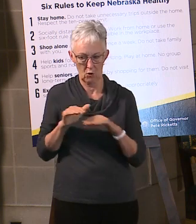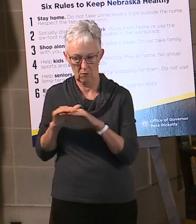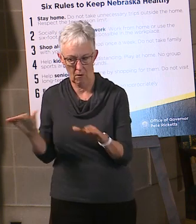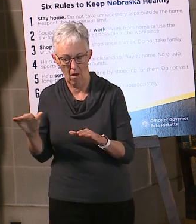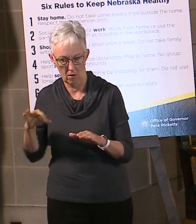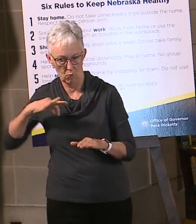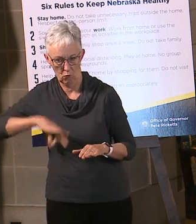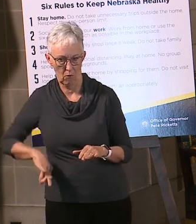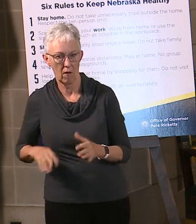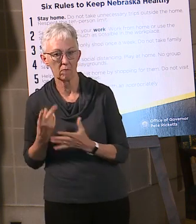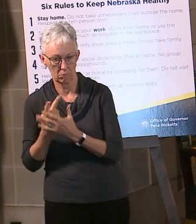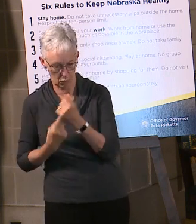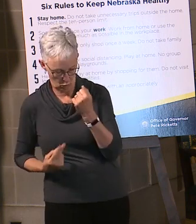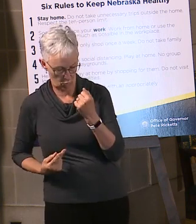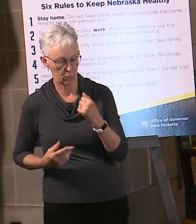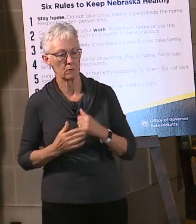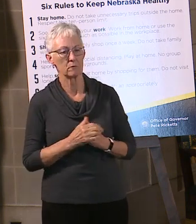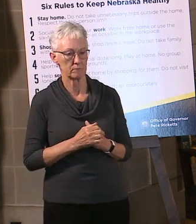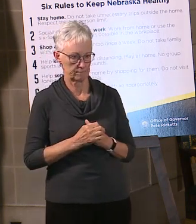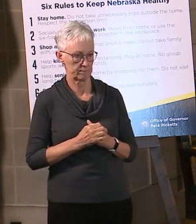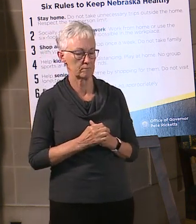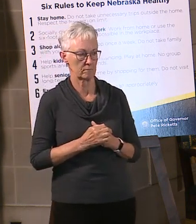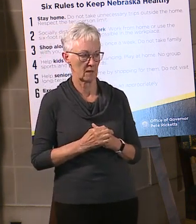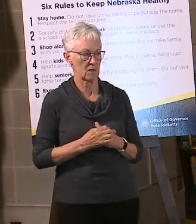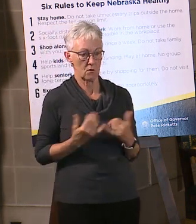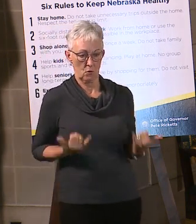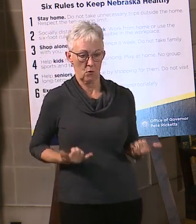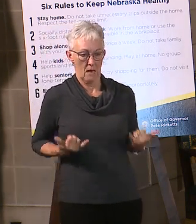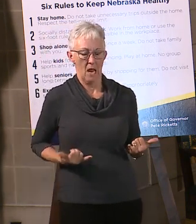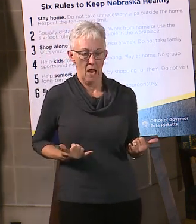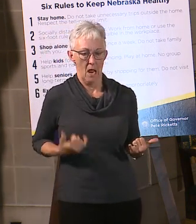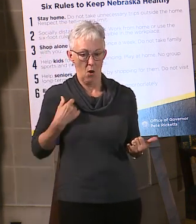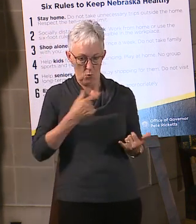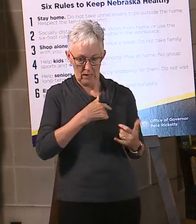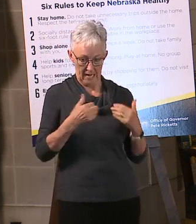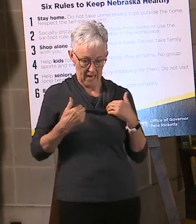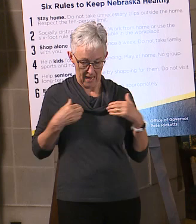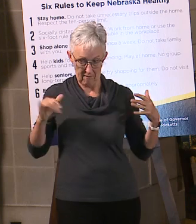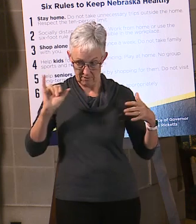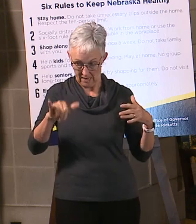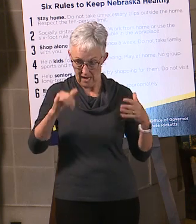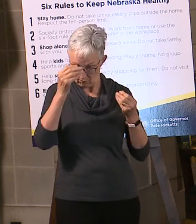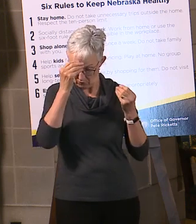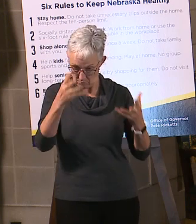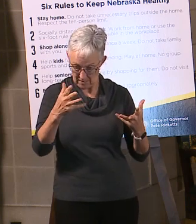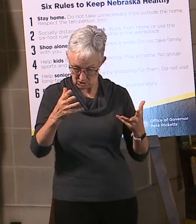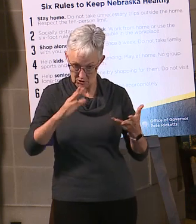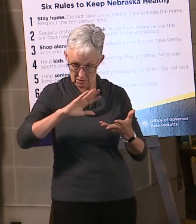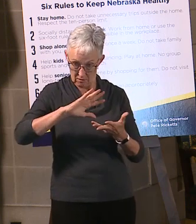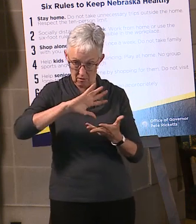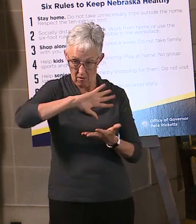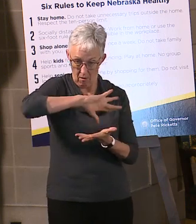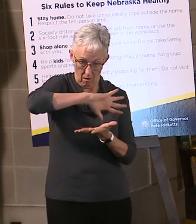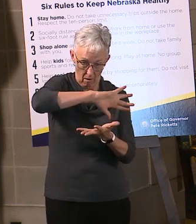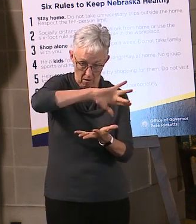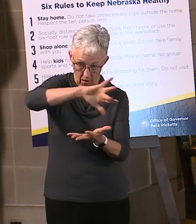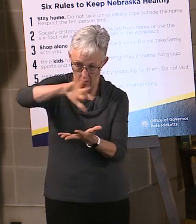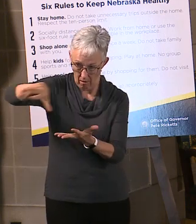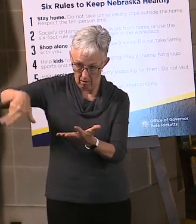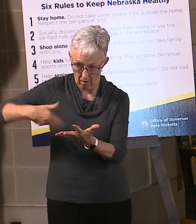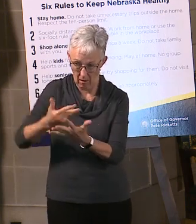to offer insights and solutions based on the information that so many Nebraskans have provided.